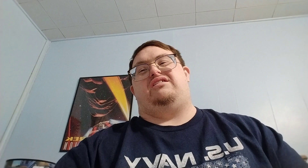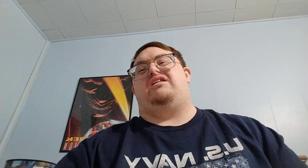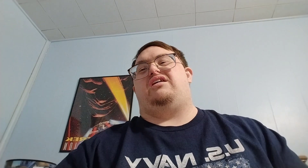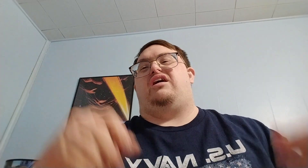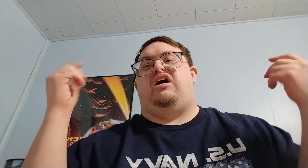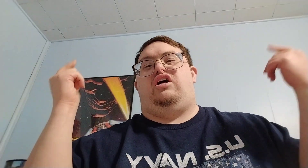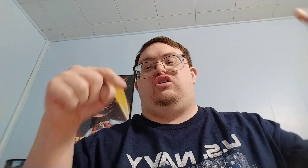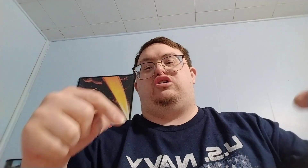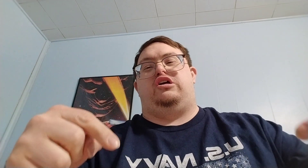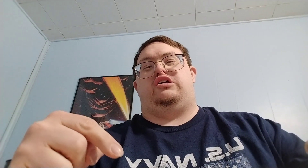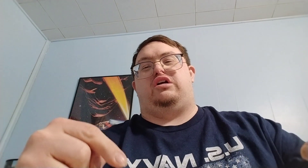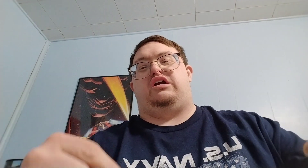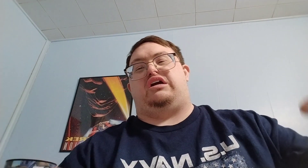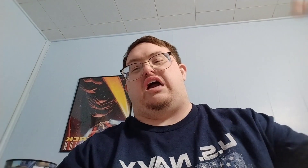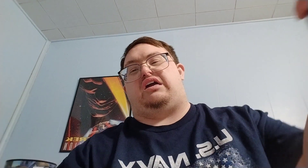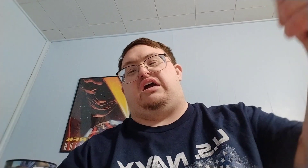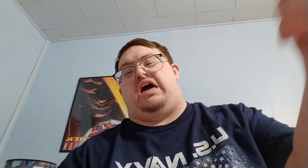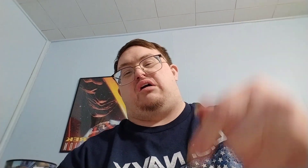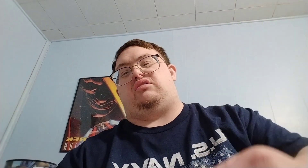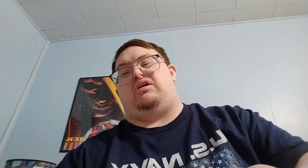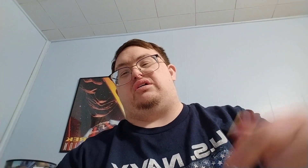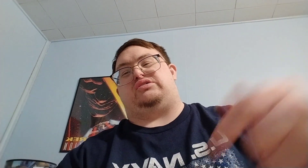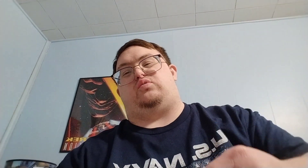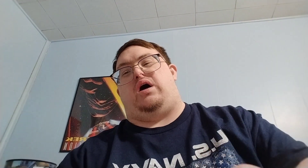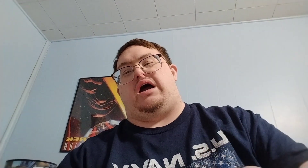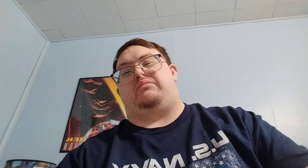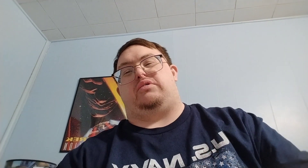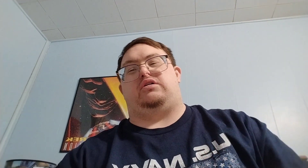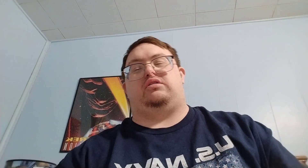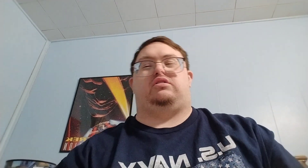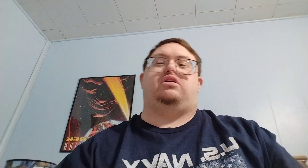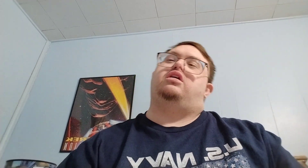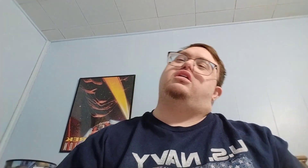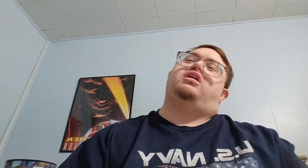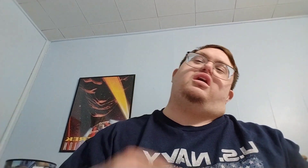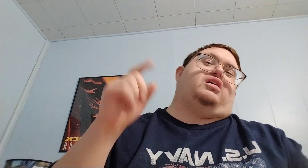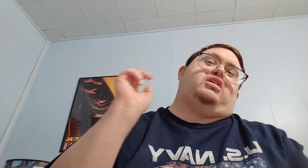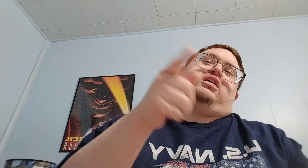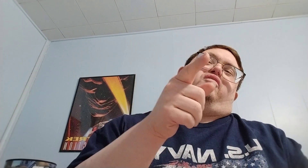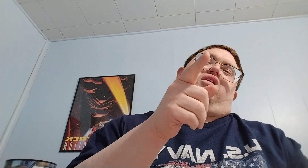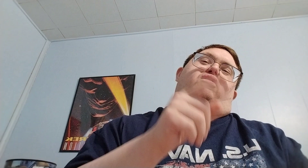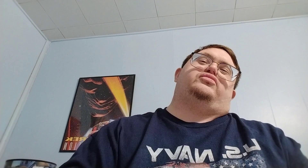I like that out on a swipe. And I like that video.